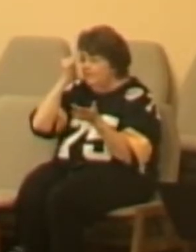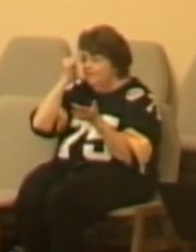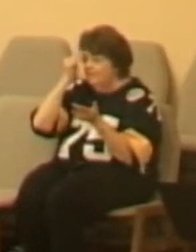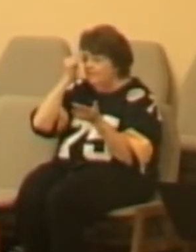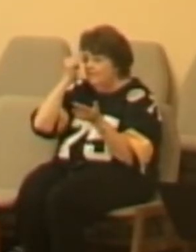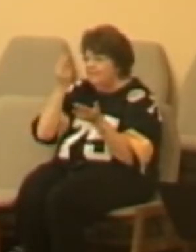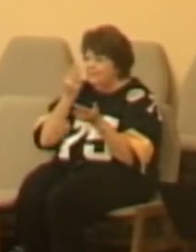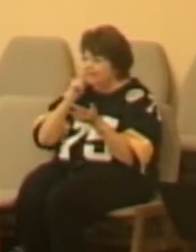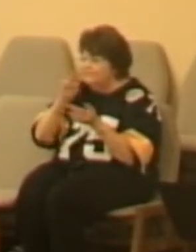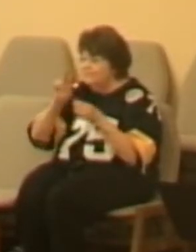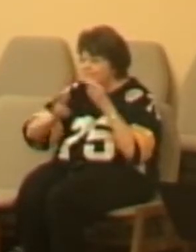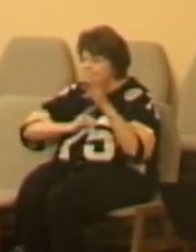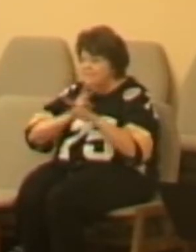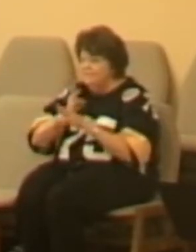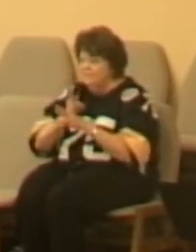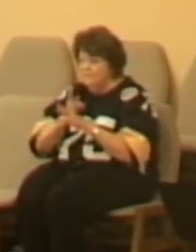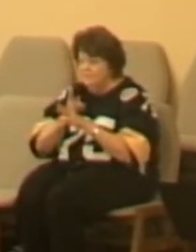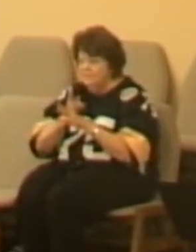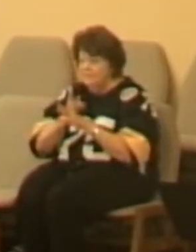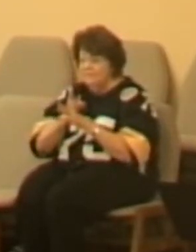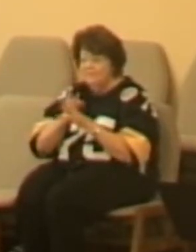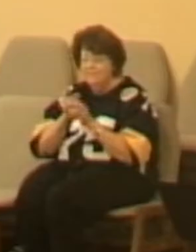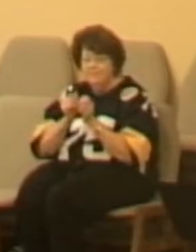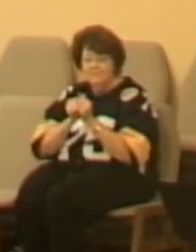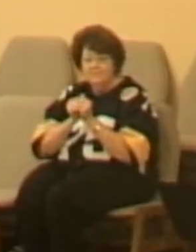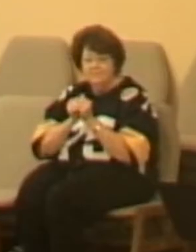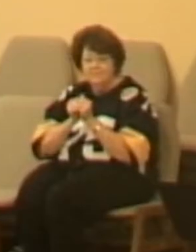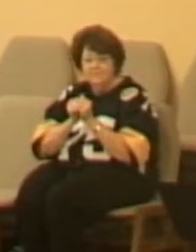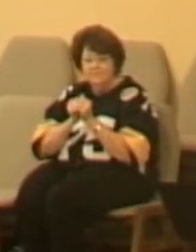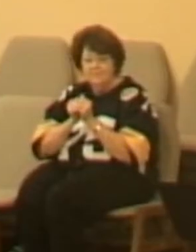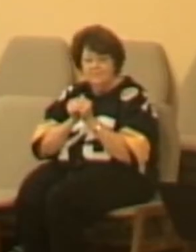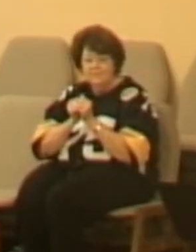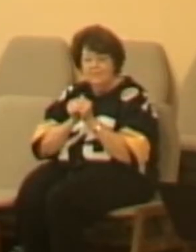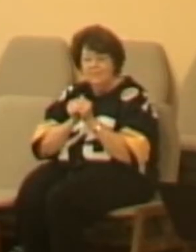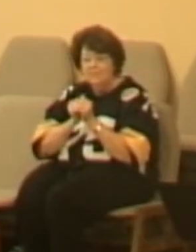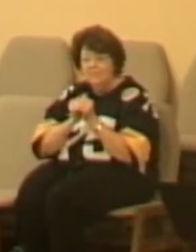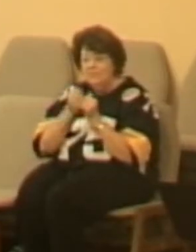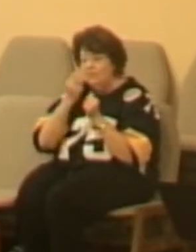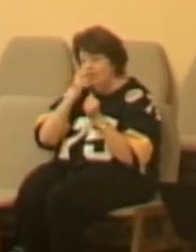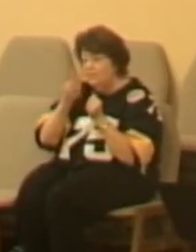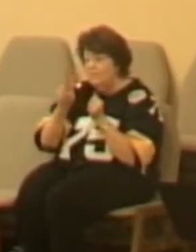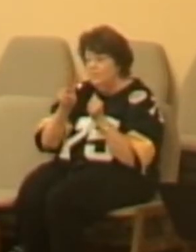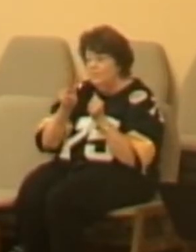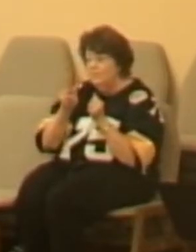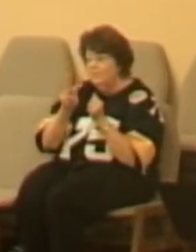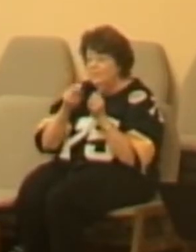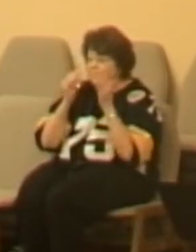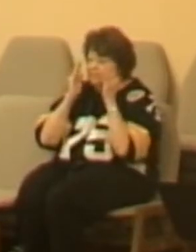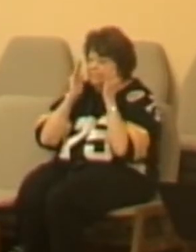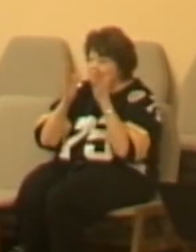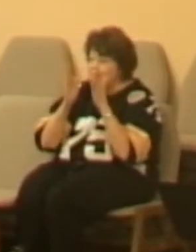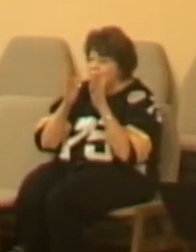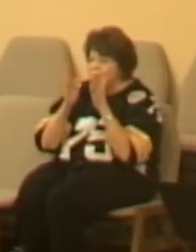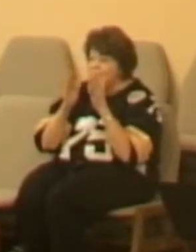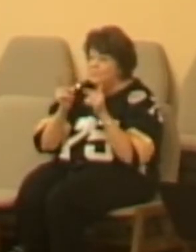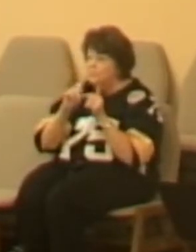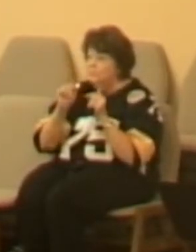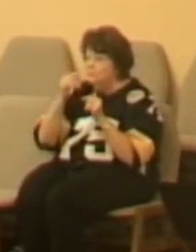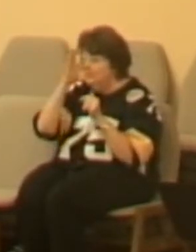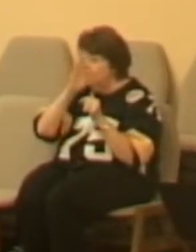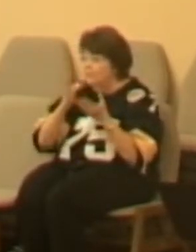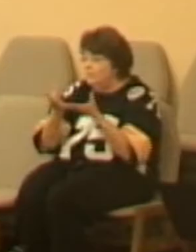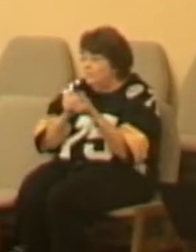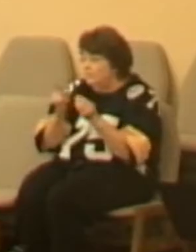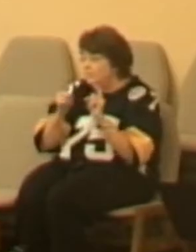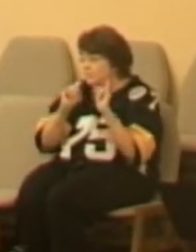Turn away from where you've been headed toward the place where God wants you to go. When you put those two together, Jesus is saying,